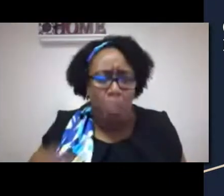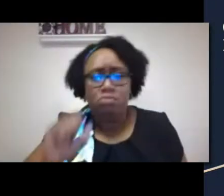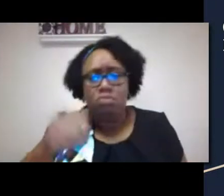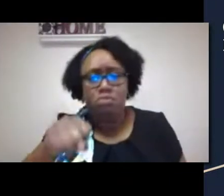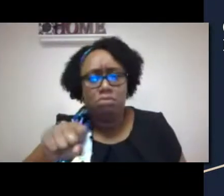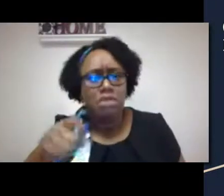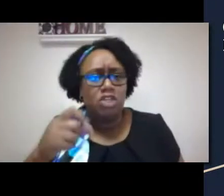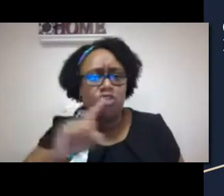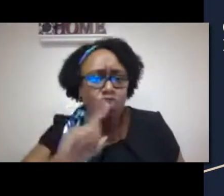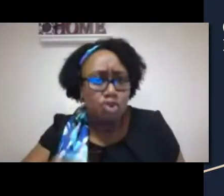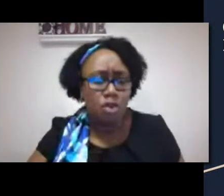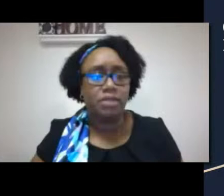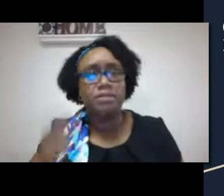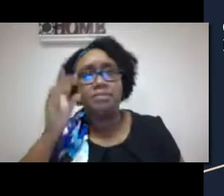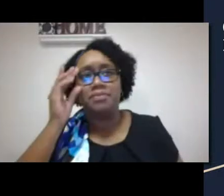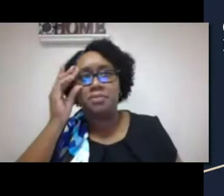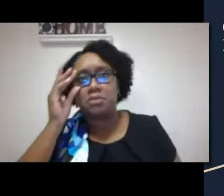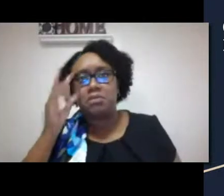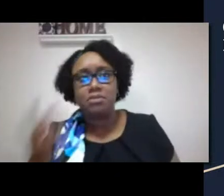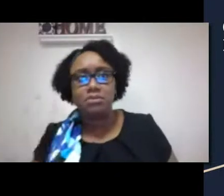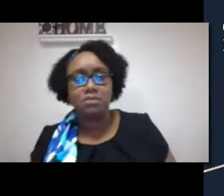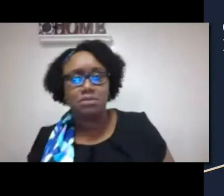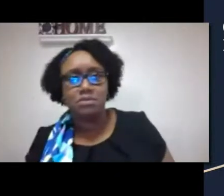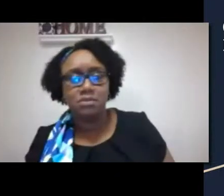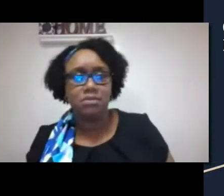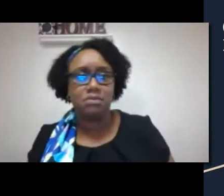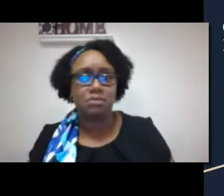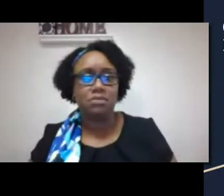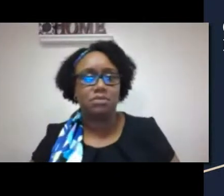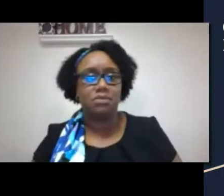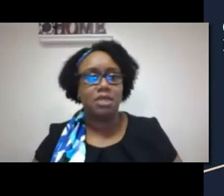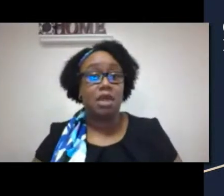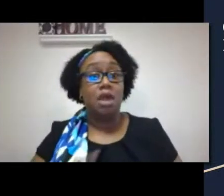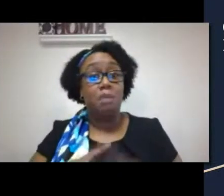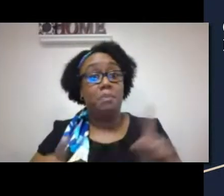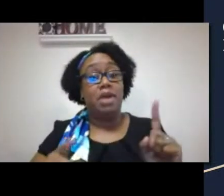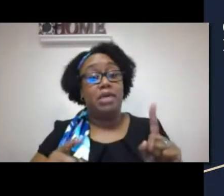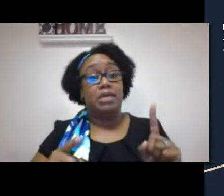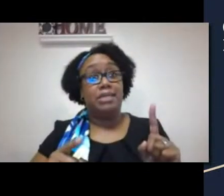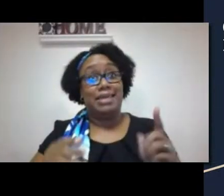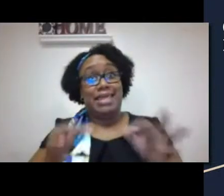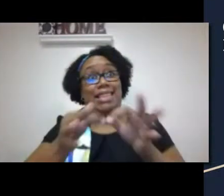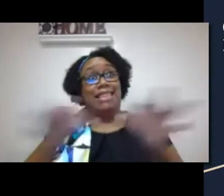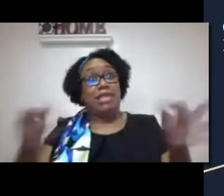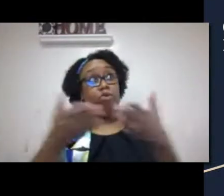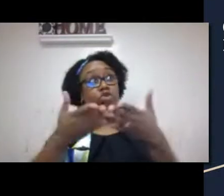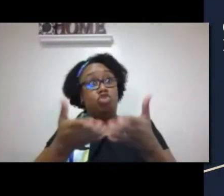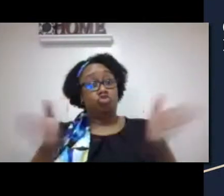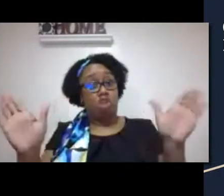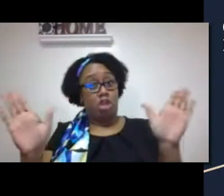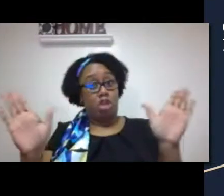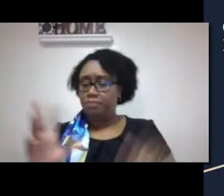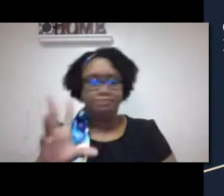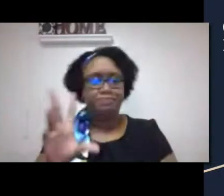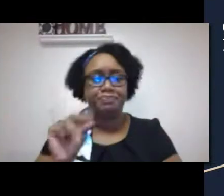Auditory deprivation might make it tougher for a child to acquire language. I'd say that's true.